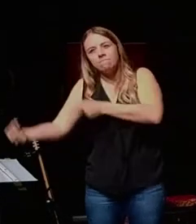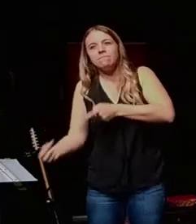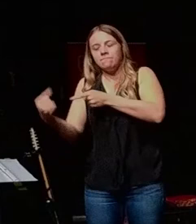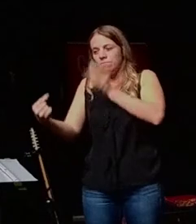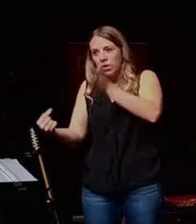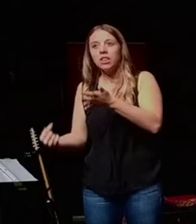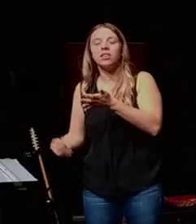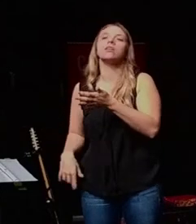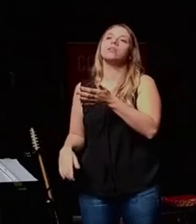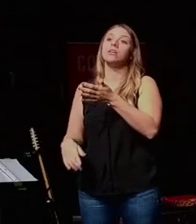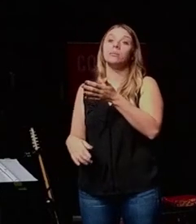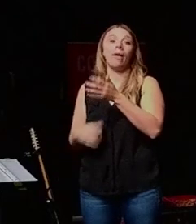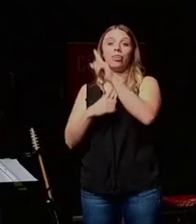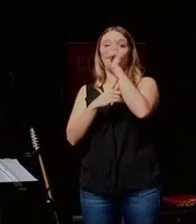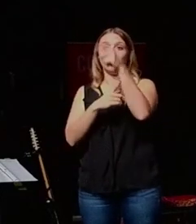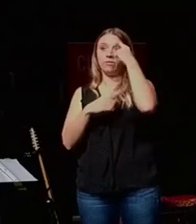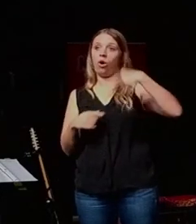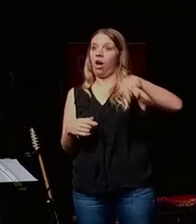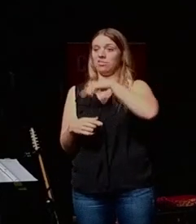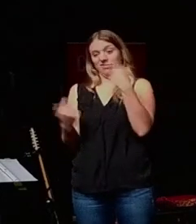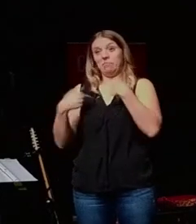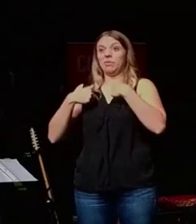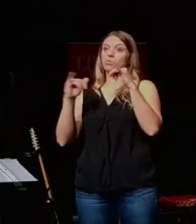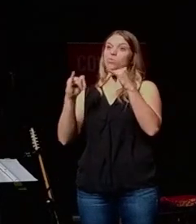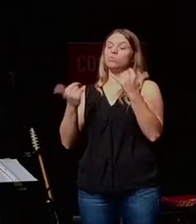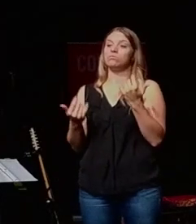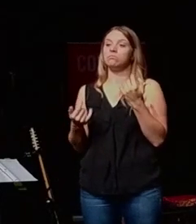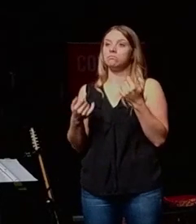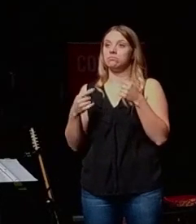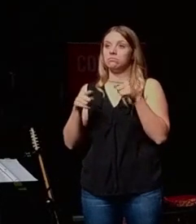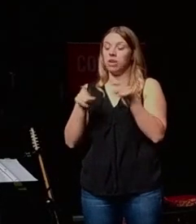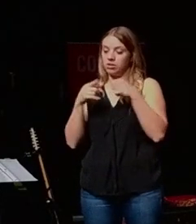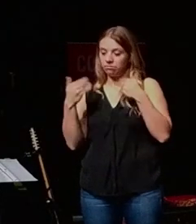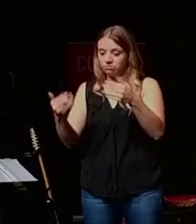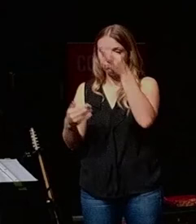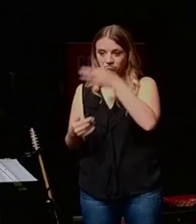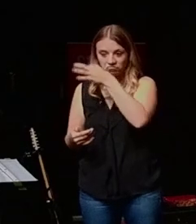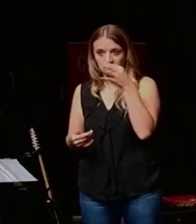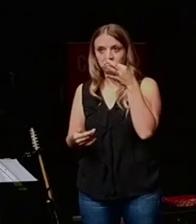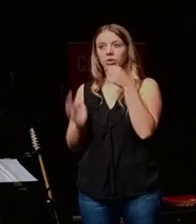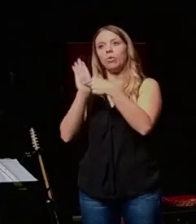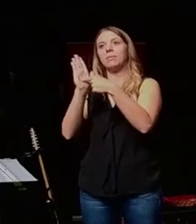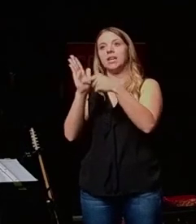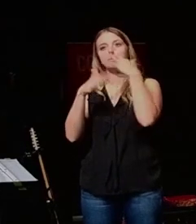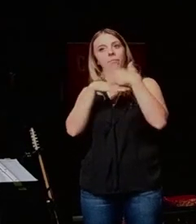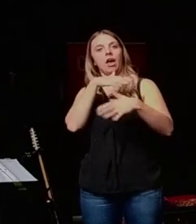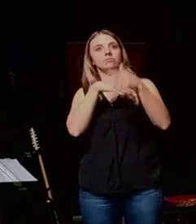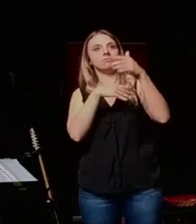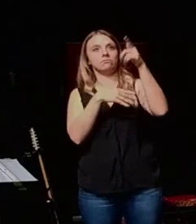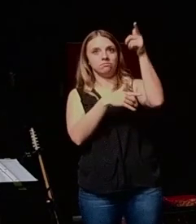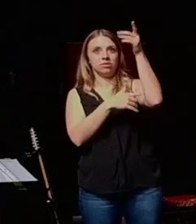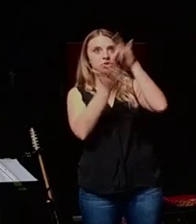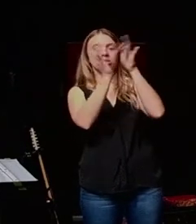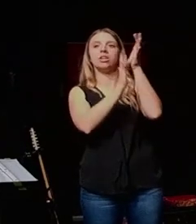And the question for us and for me, as I take this cup that represents the blood, the